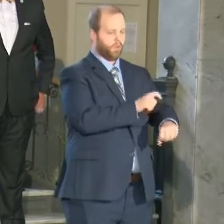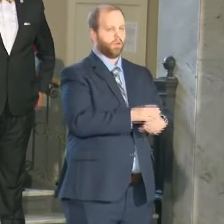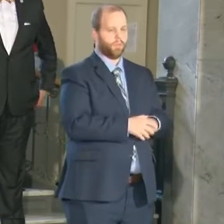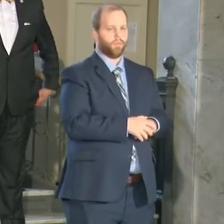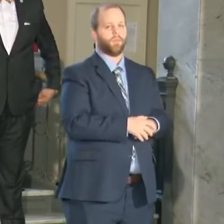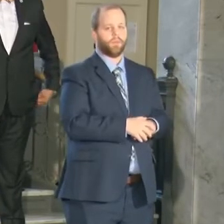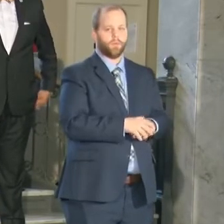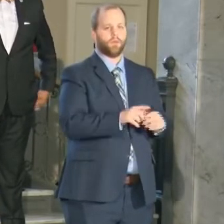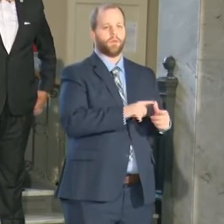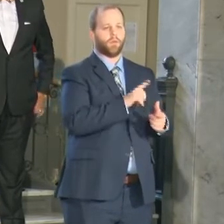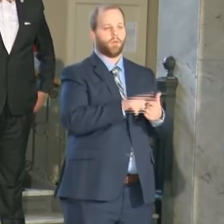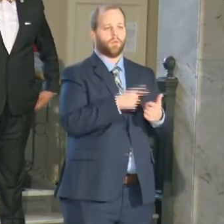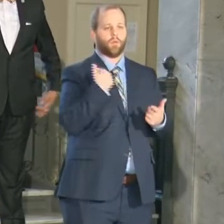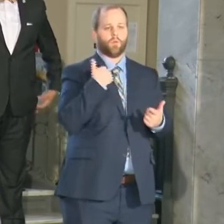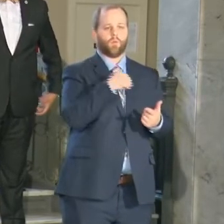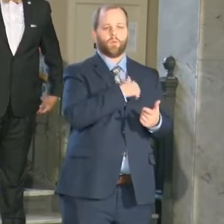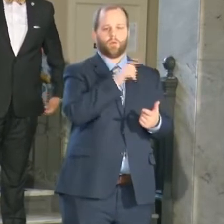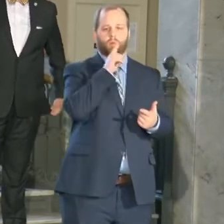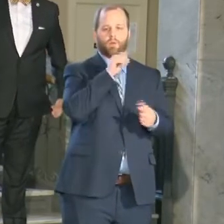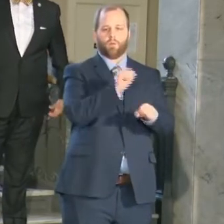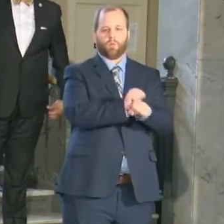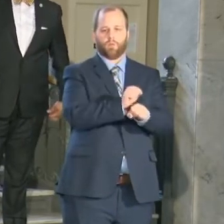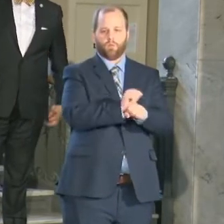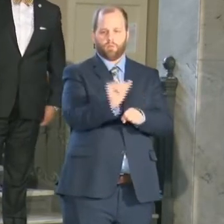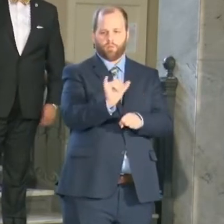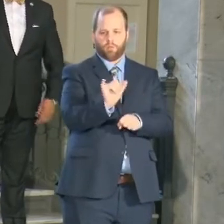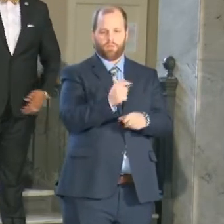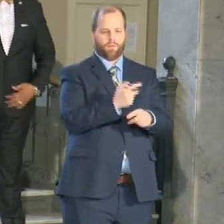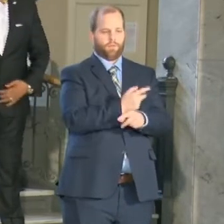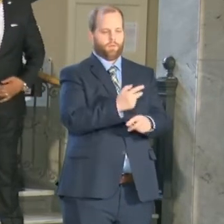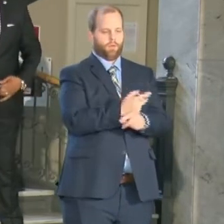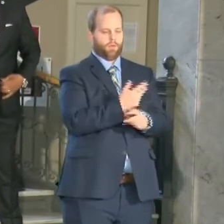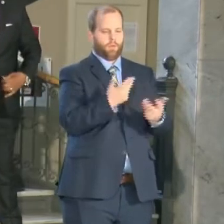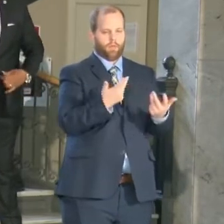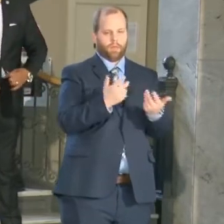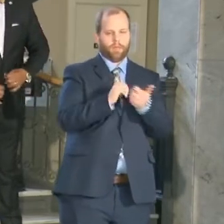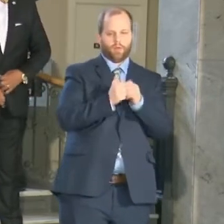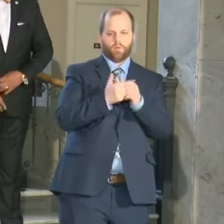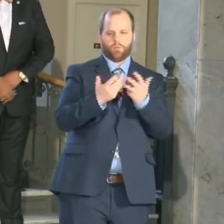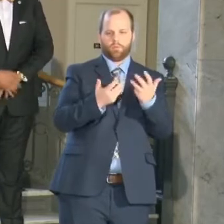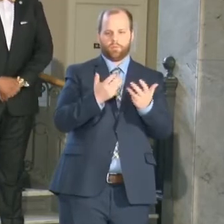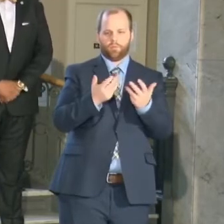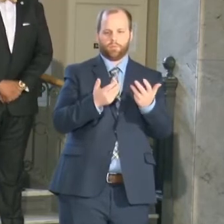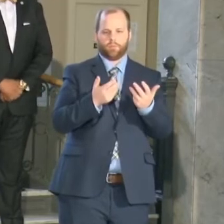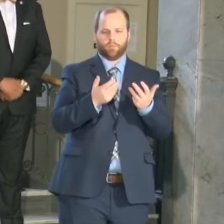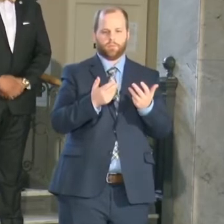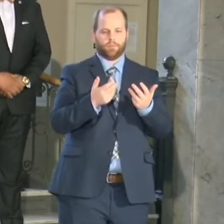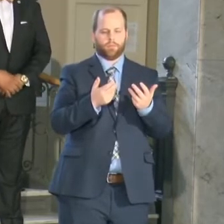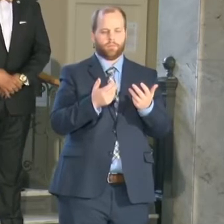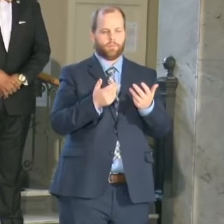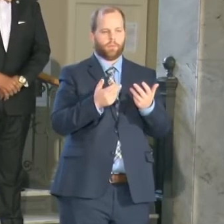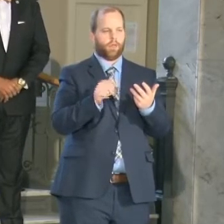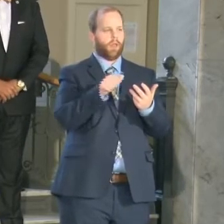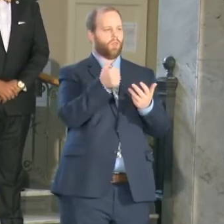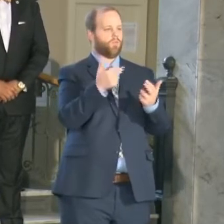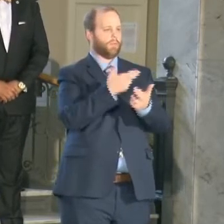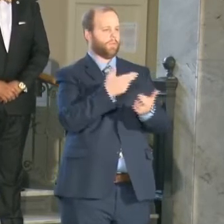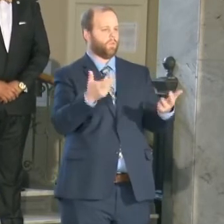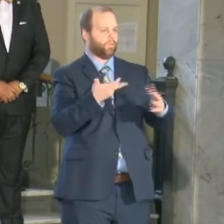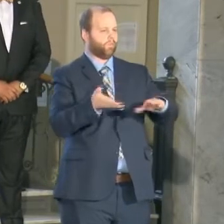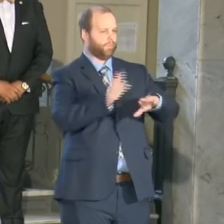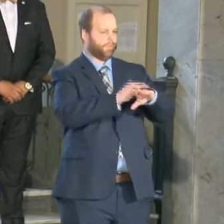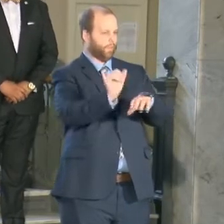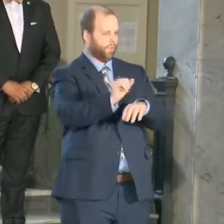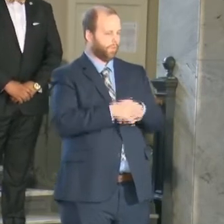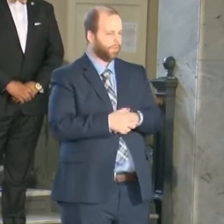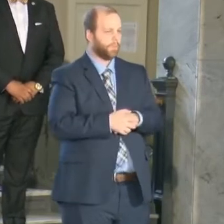within the state legislature we're working as well to get uh figure out other ways to increase uh resources for from that standpoint secondly also